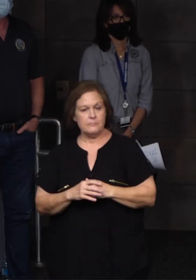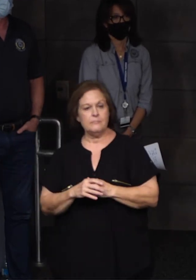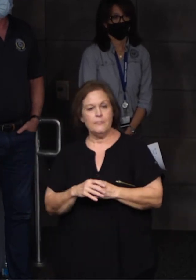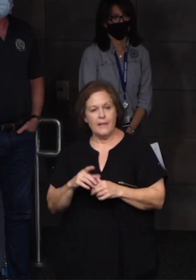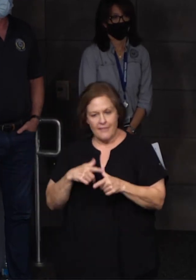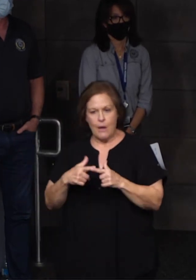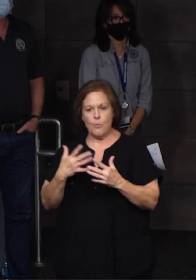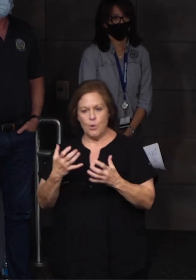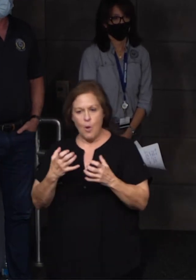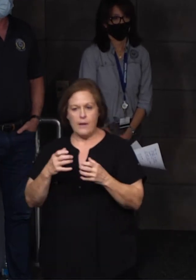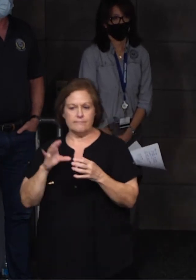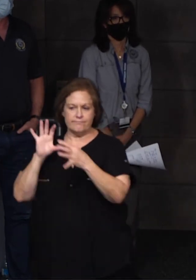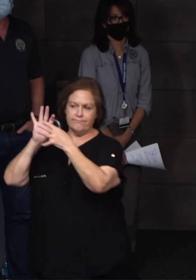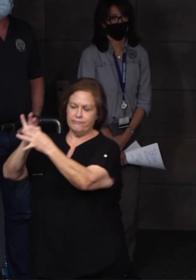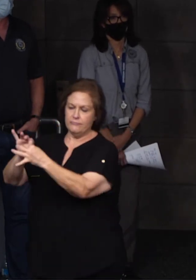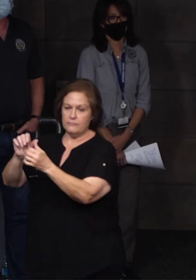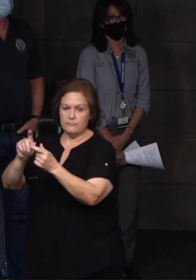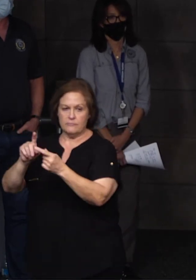into the loop coming from the north.